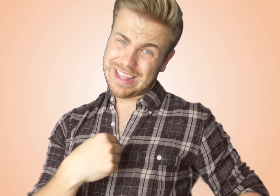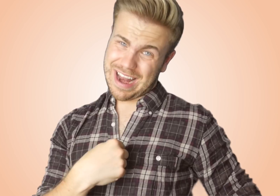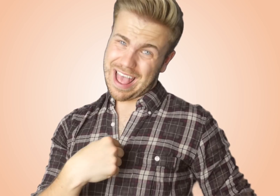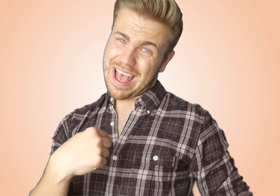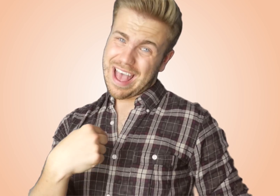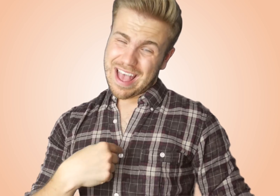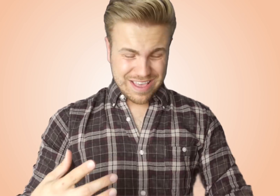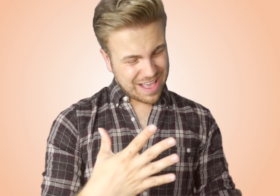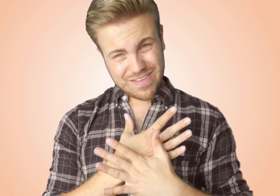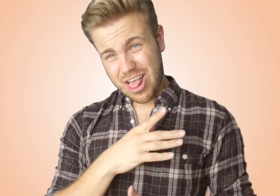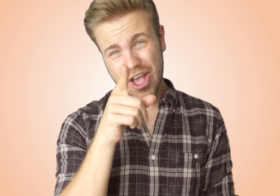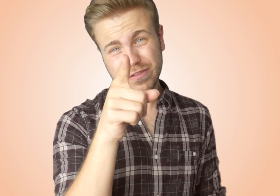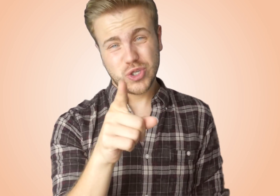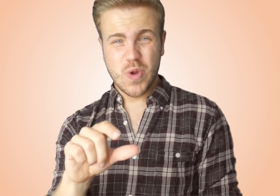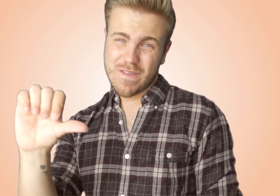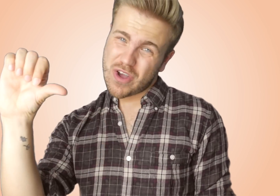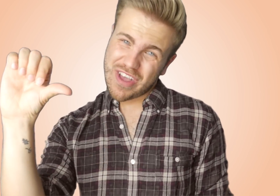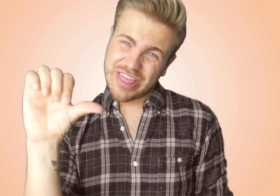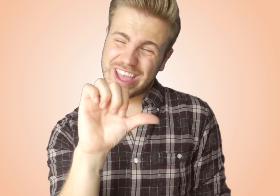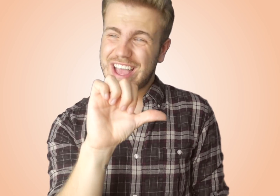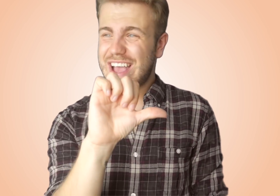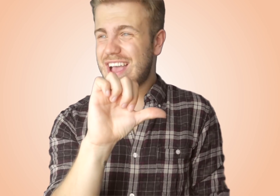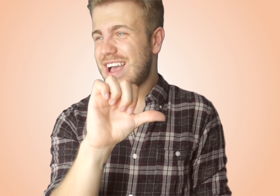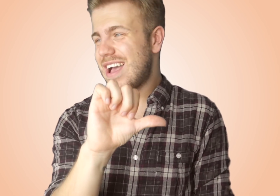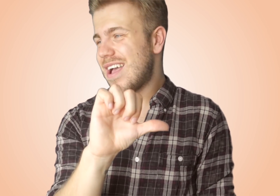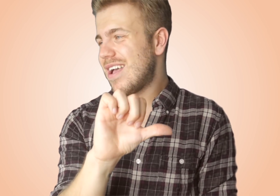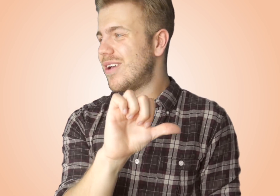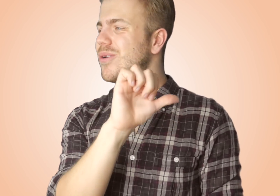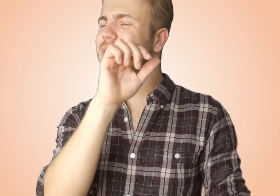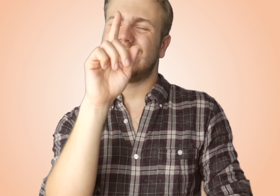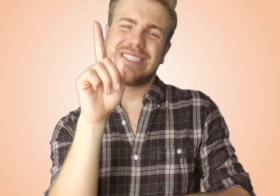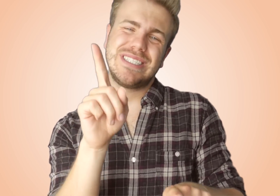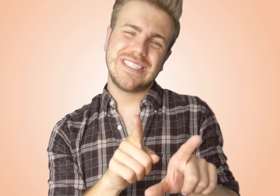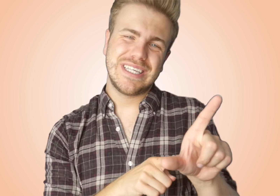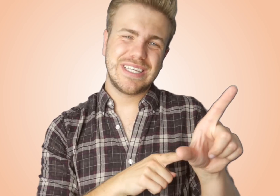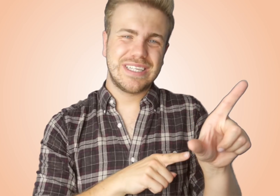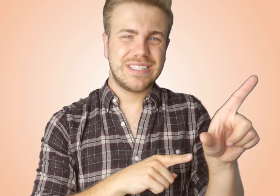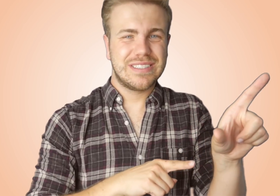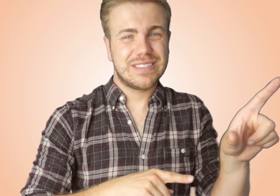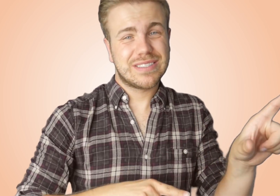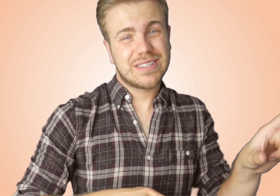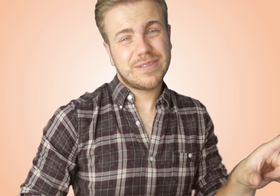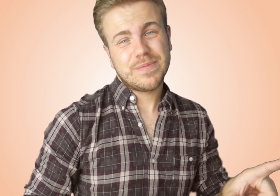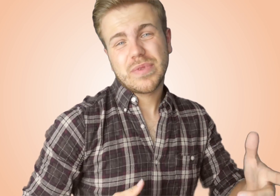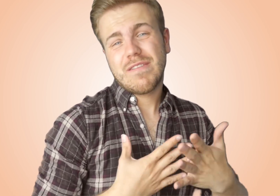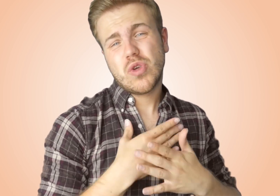I have loved you for a thousand years I love you